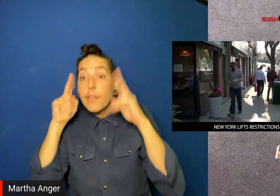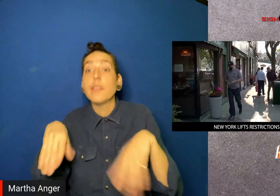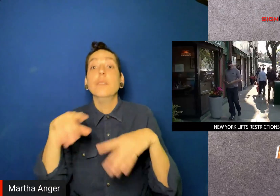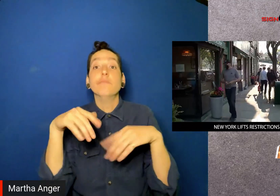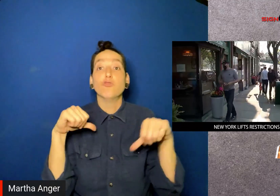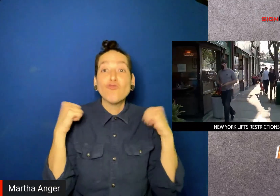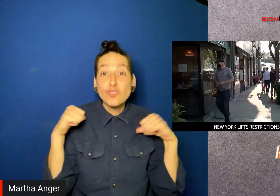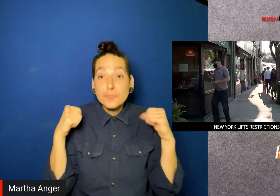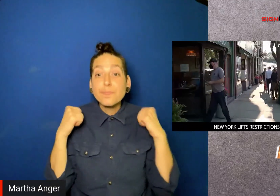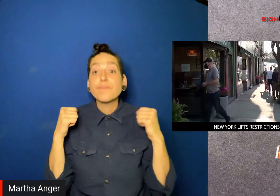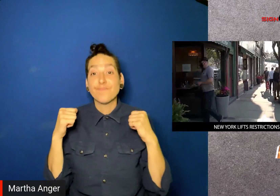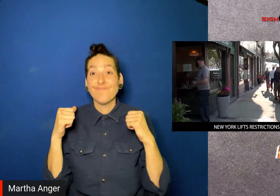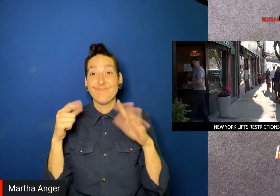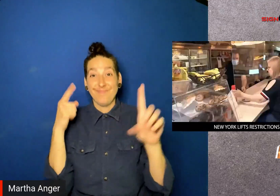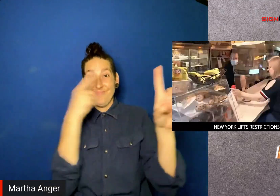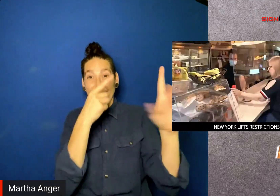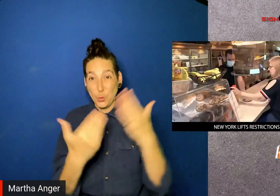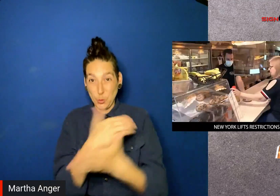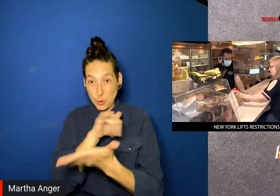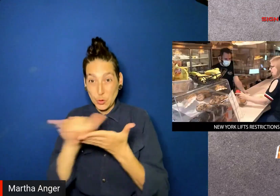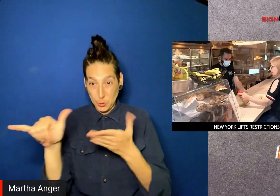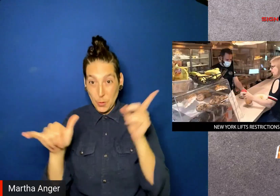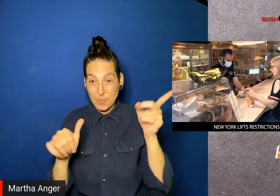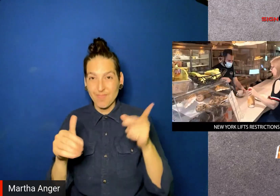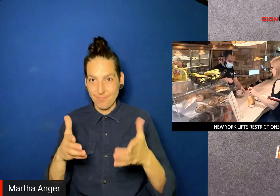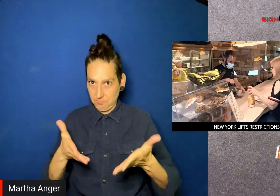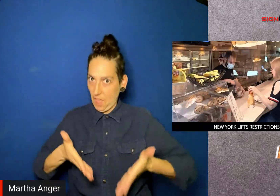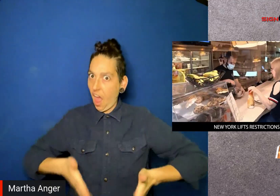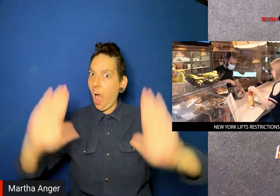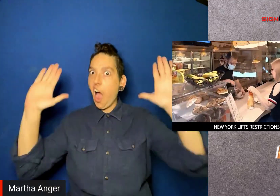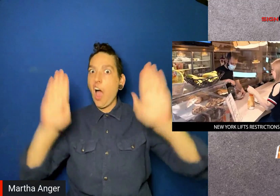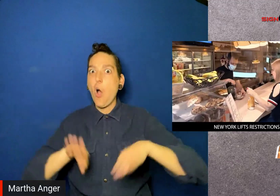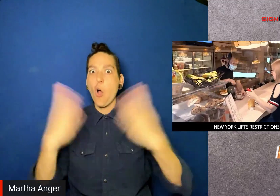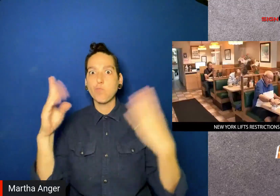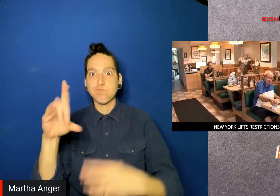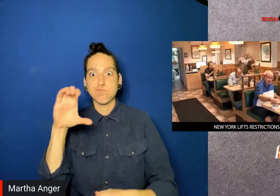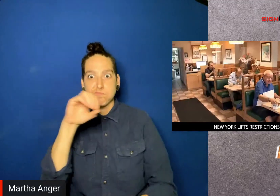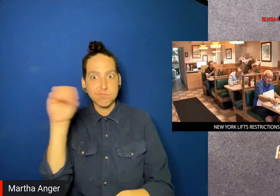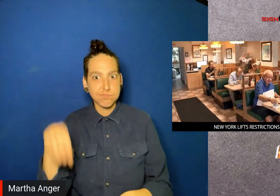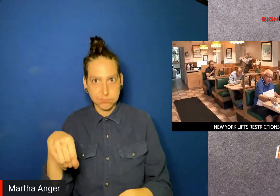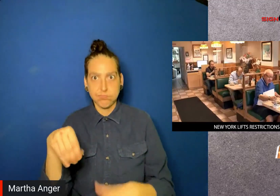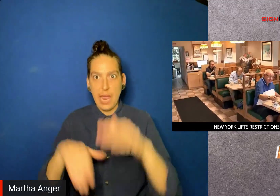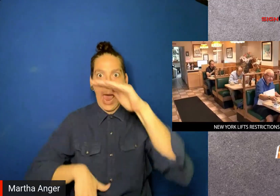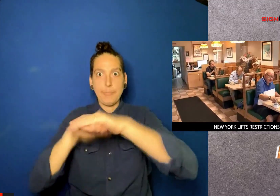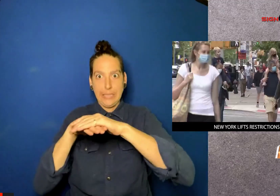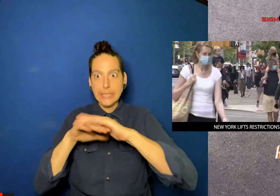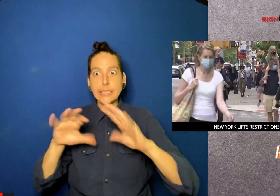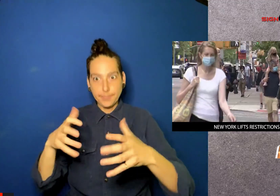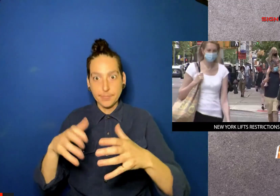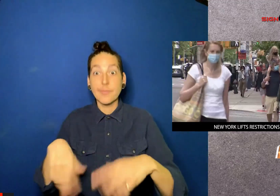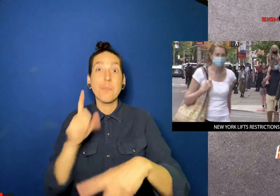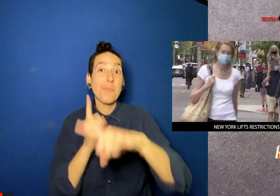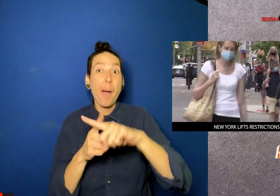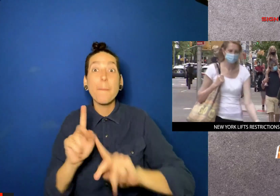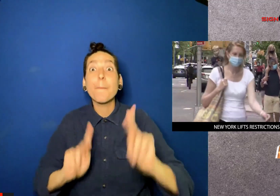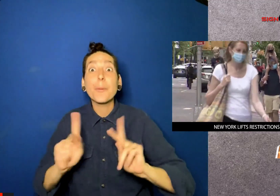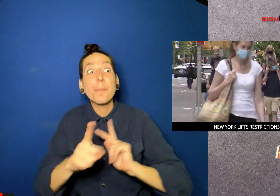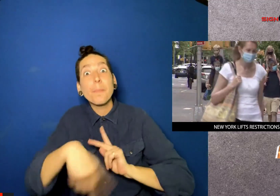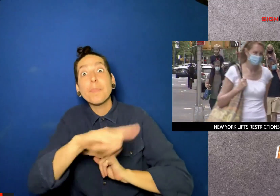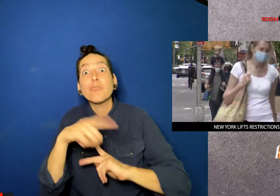As of yesterday, Wednesday, restaurants, stores, salons, and gyms in New York are allowed to open at